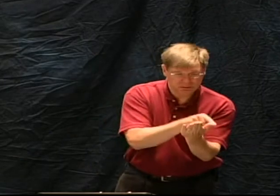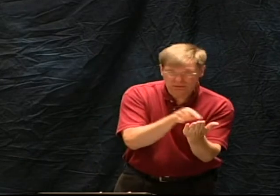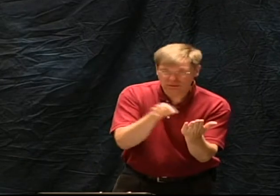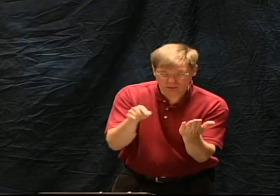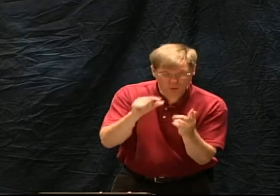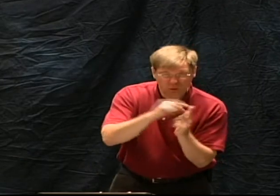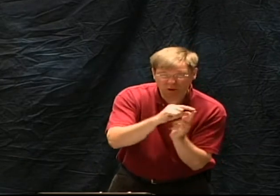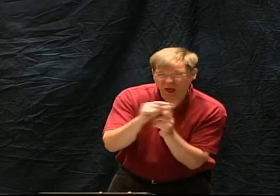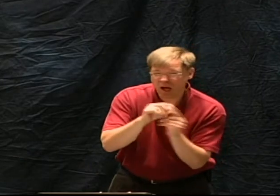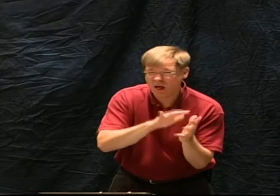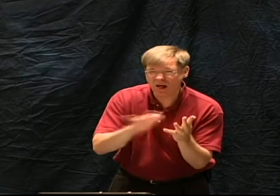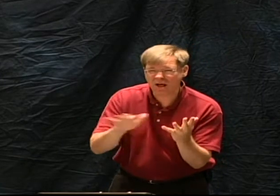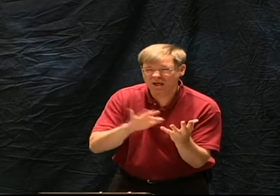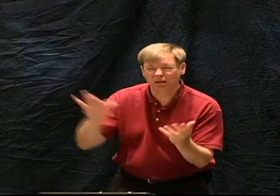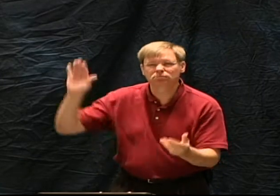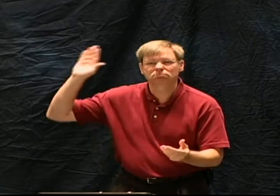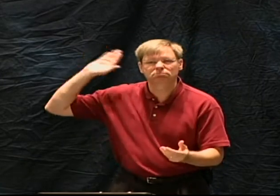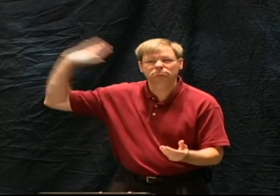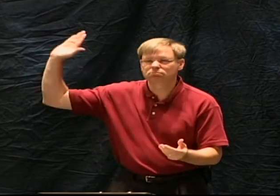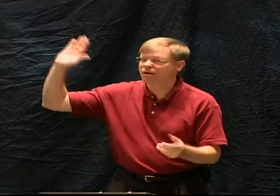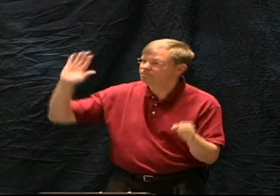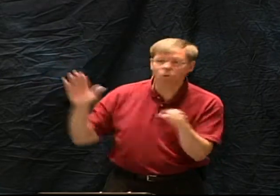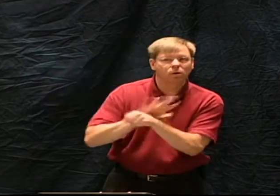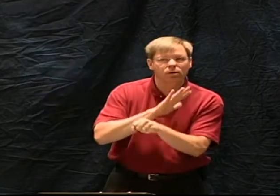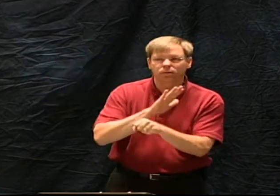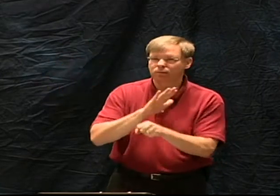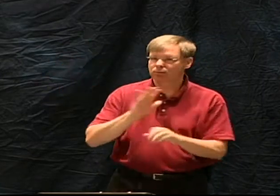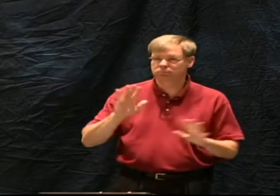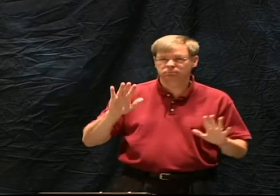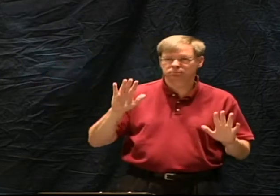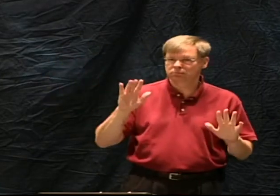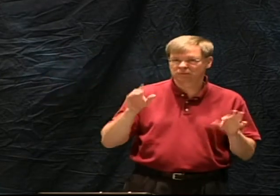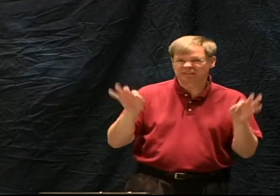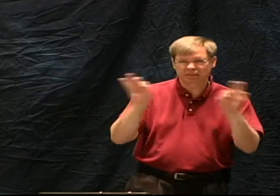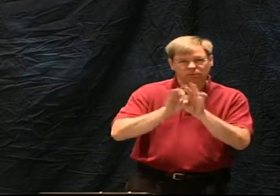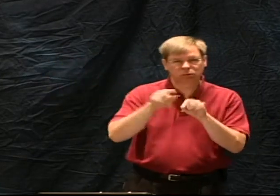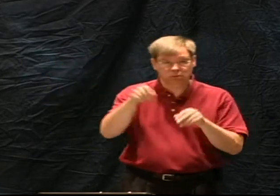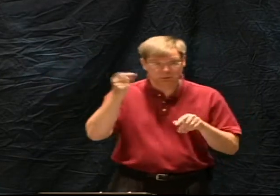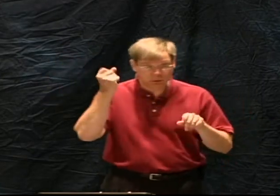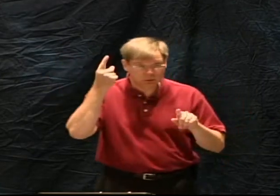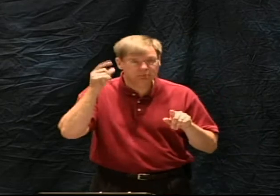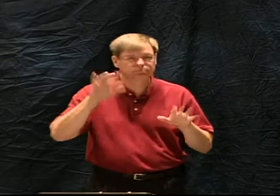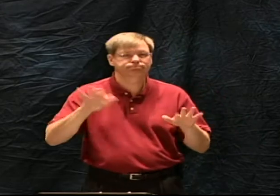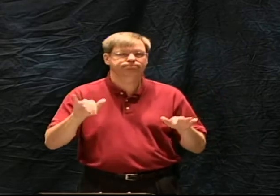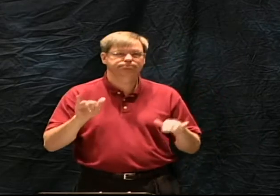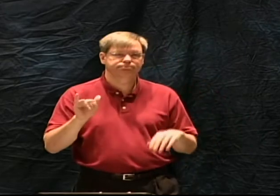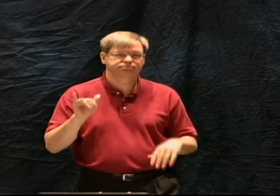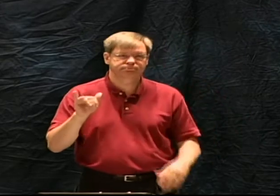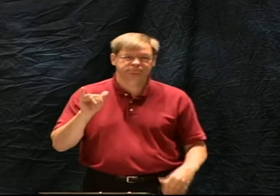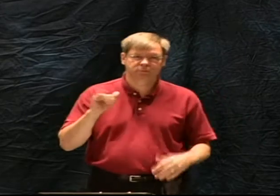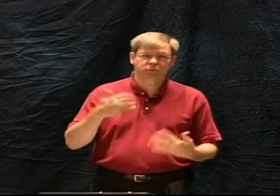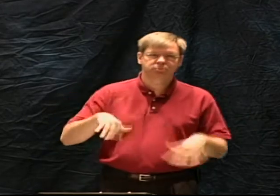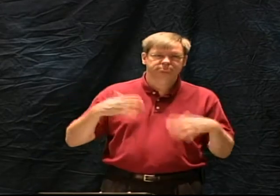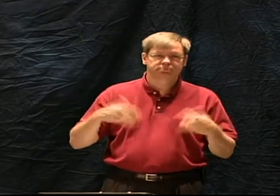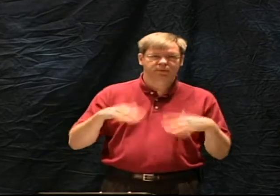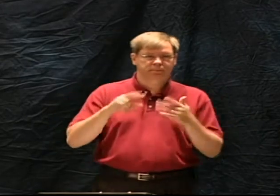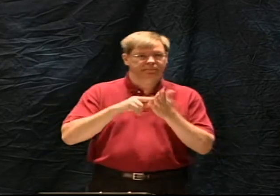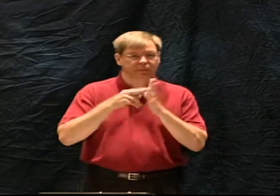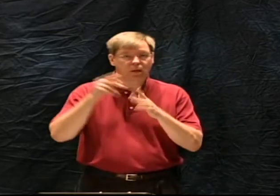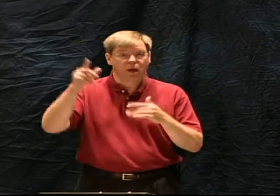And that means that the entire Bible is infallible because it is all the Word of